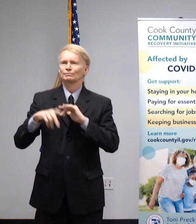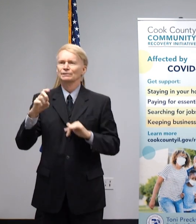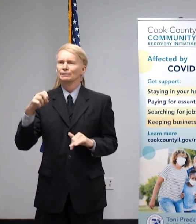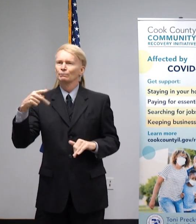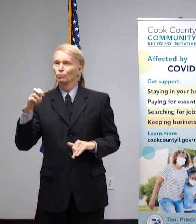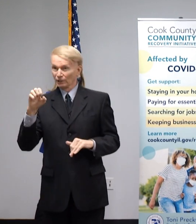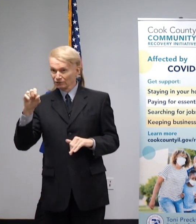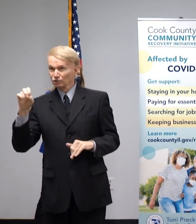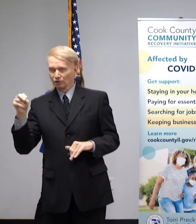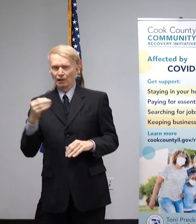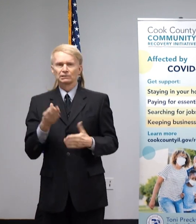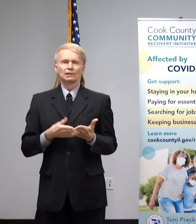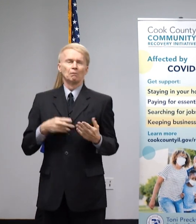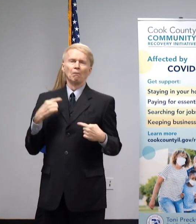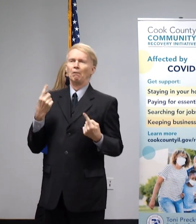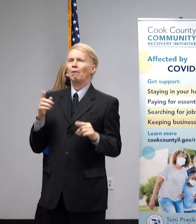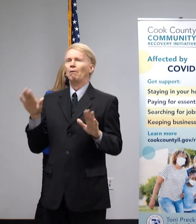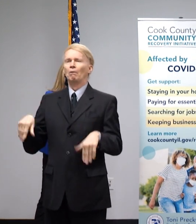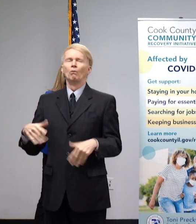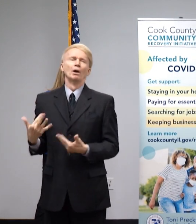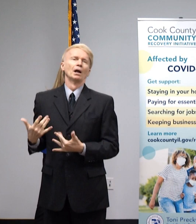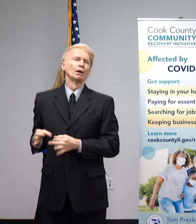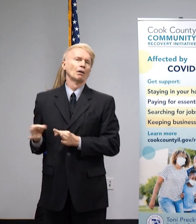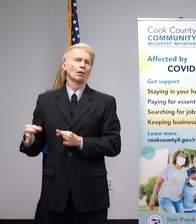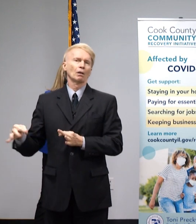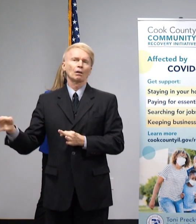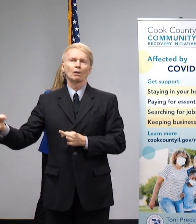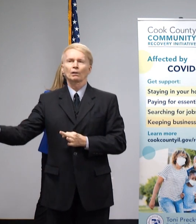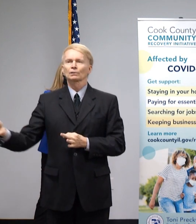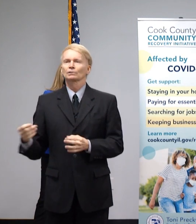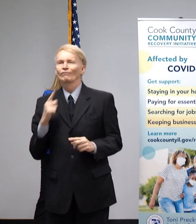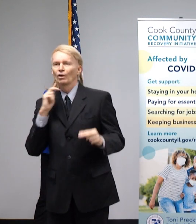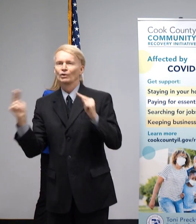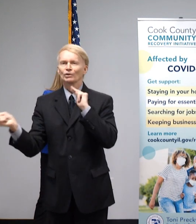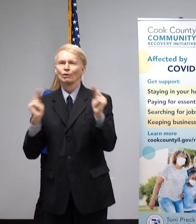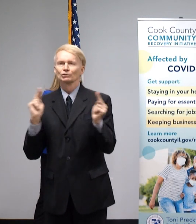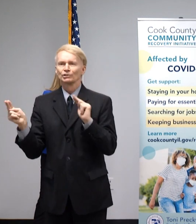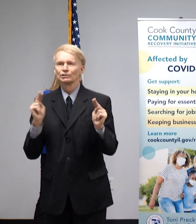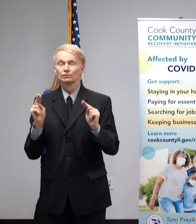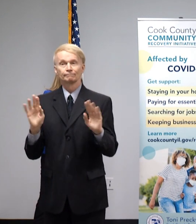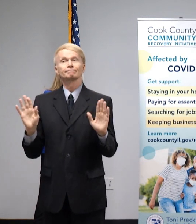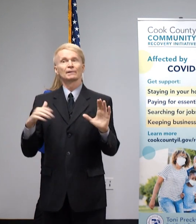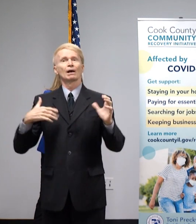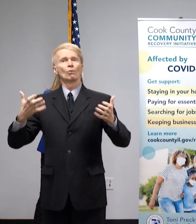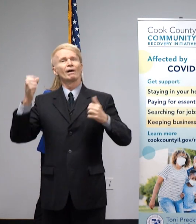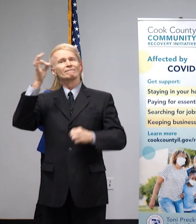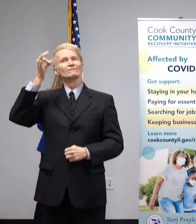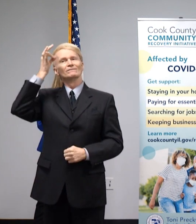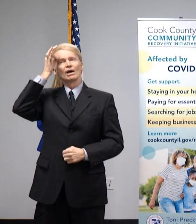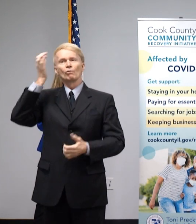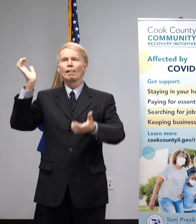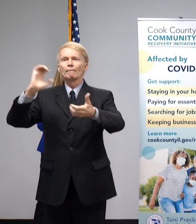stonewalling negotiations, we once again call on our federal partners for action.